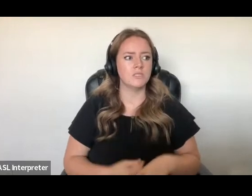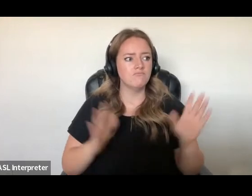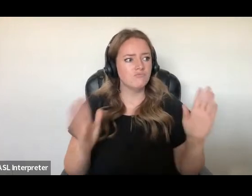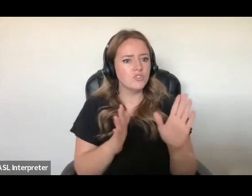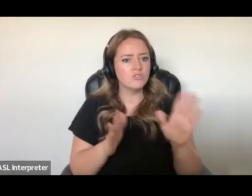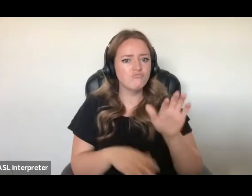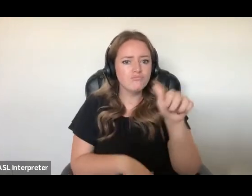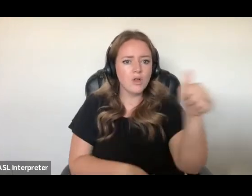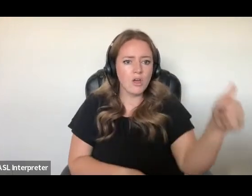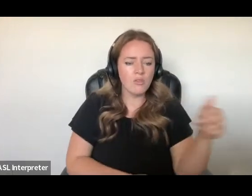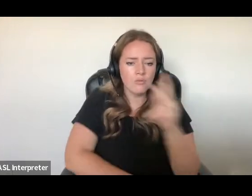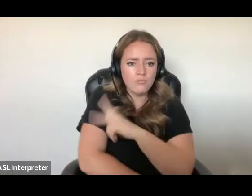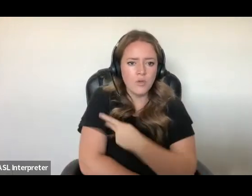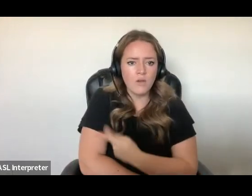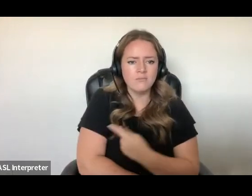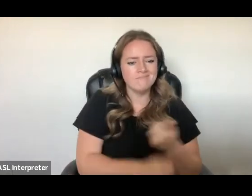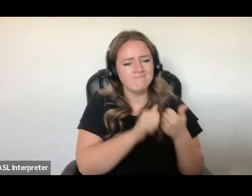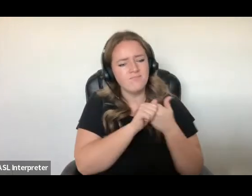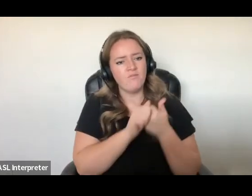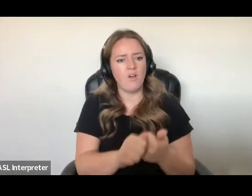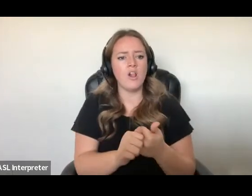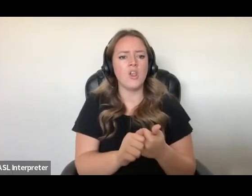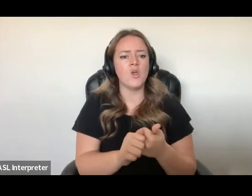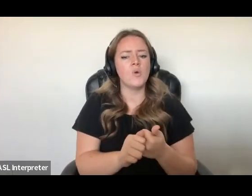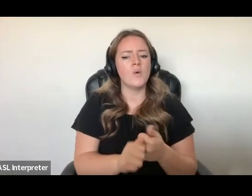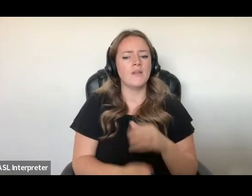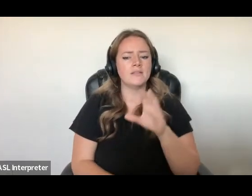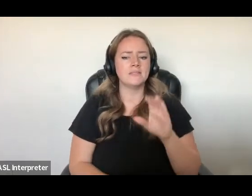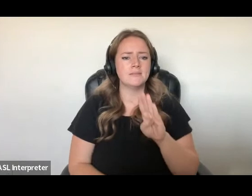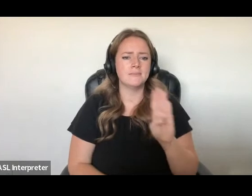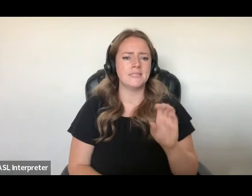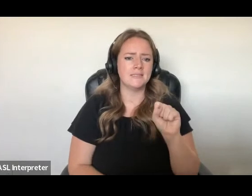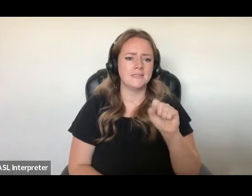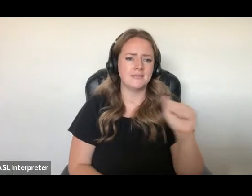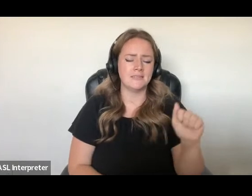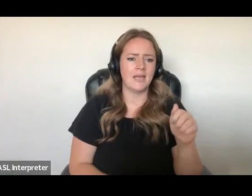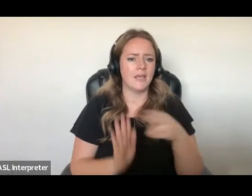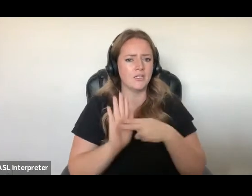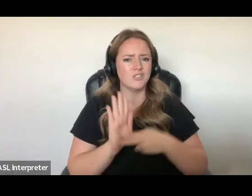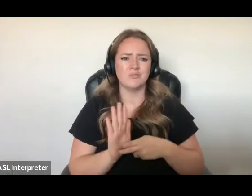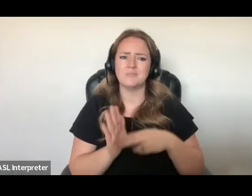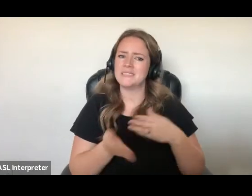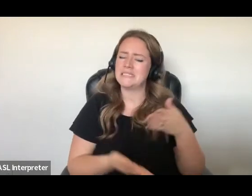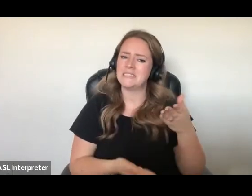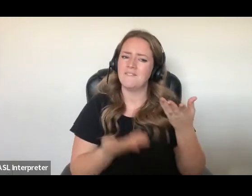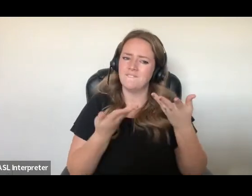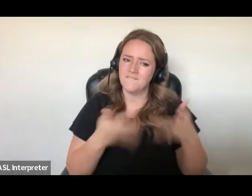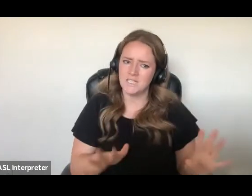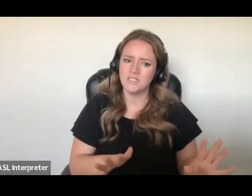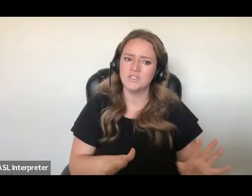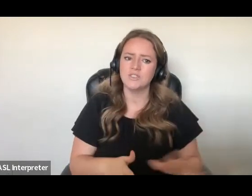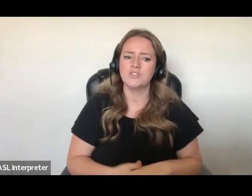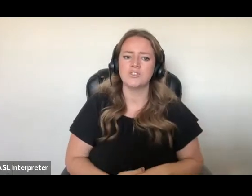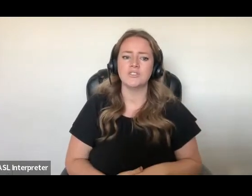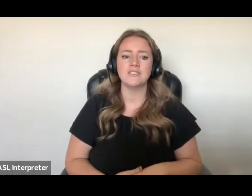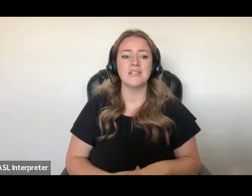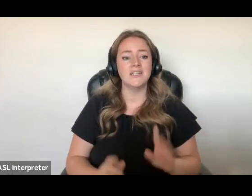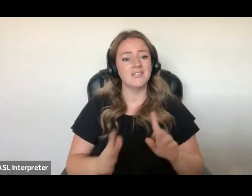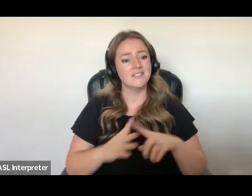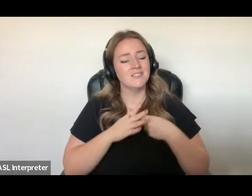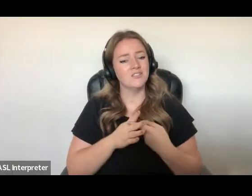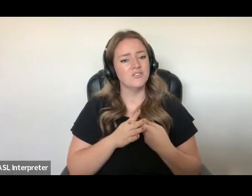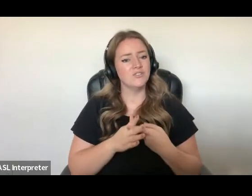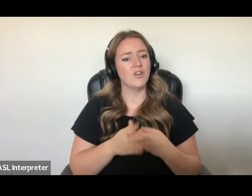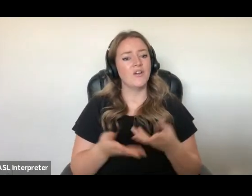suit by ending their arrangements with CBSA and call on the federal government to get on the path to abolishing immigration detention.